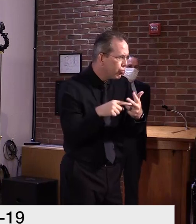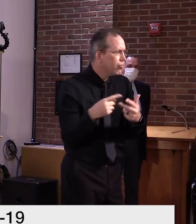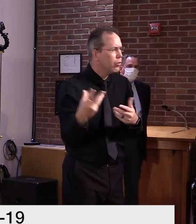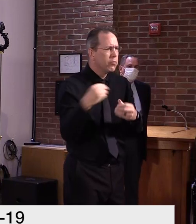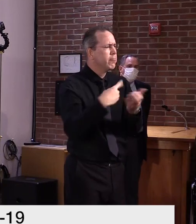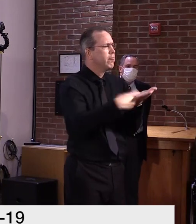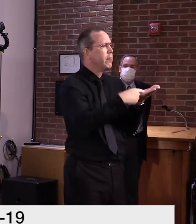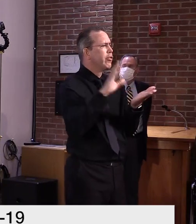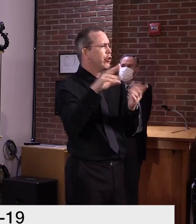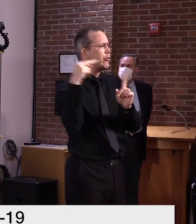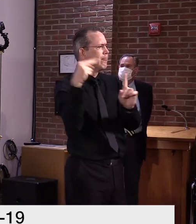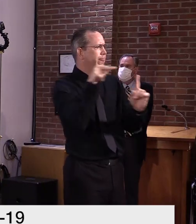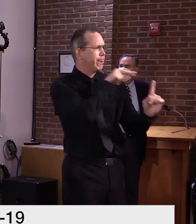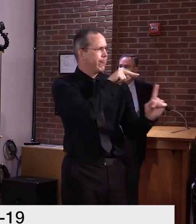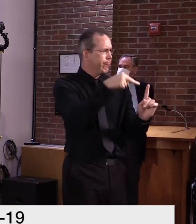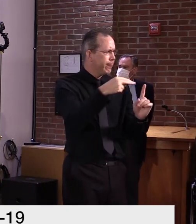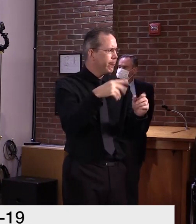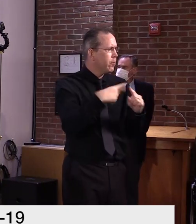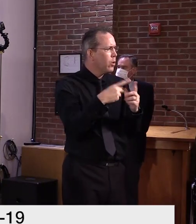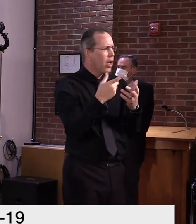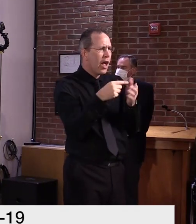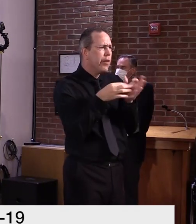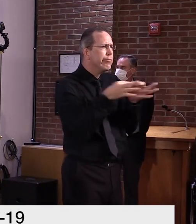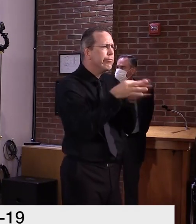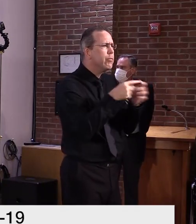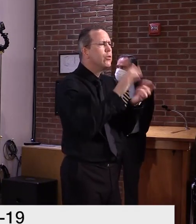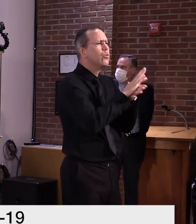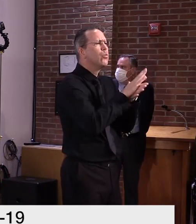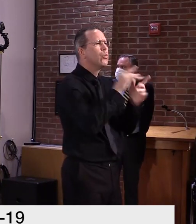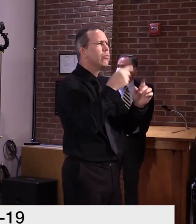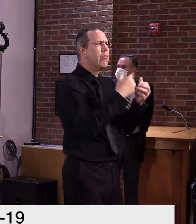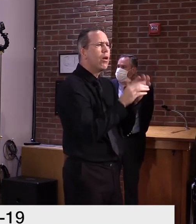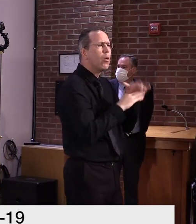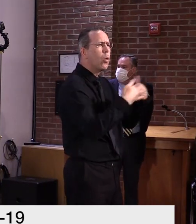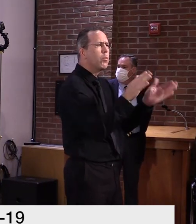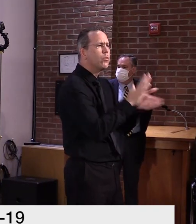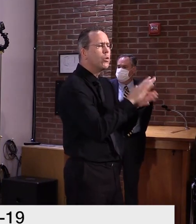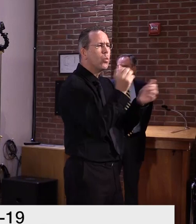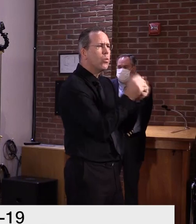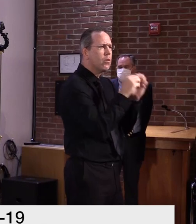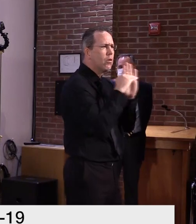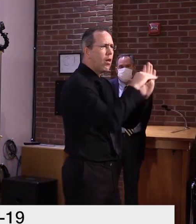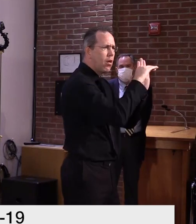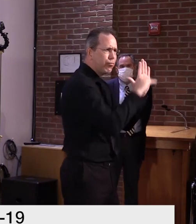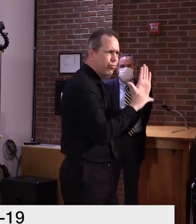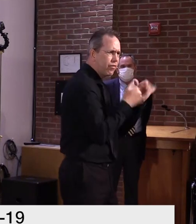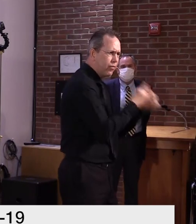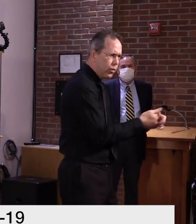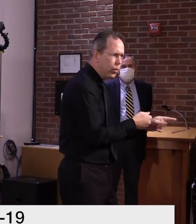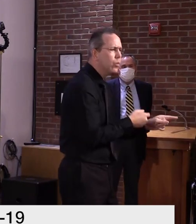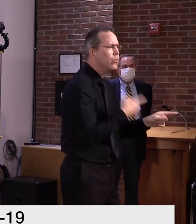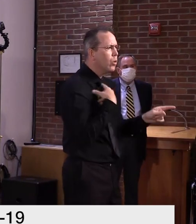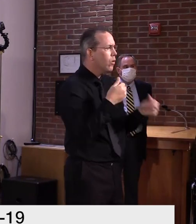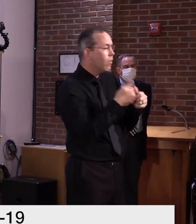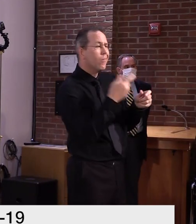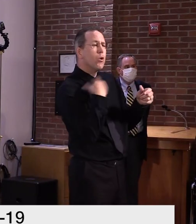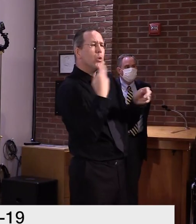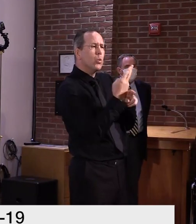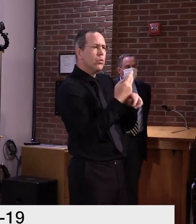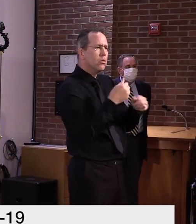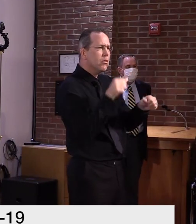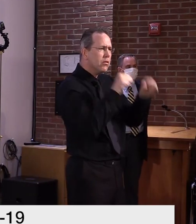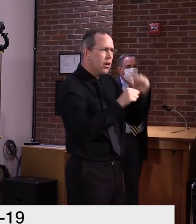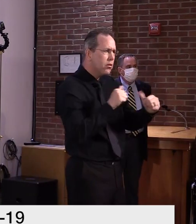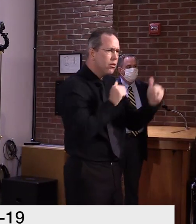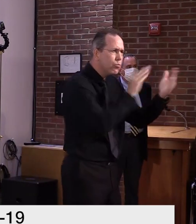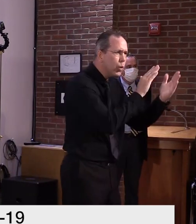guidance for schools this fall, and how it's informed by science and data. Before I turn it over